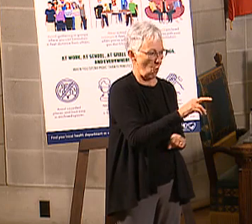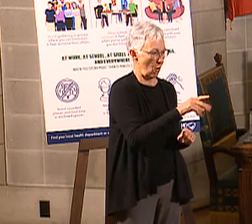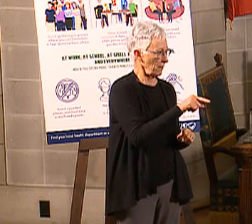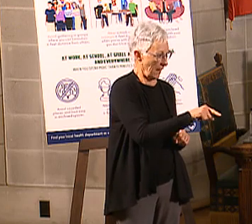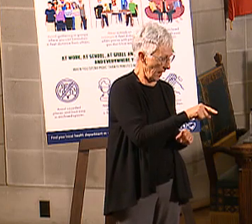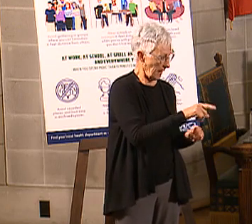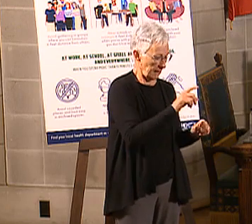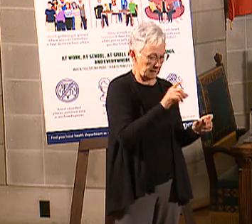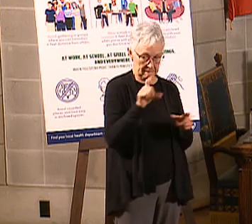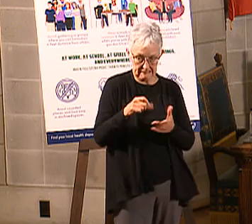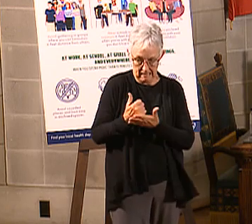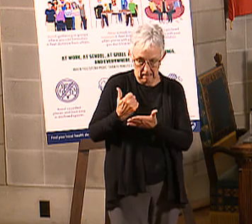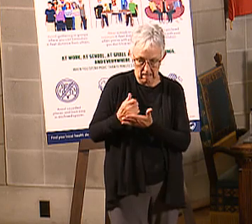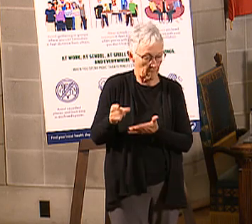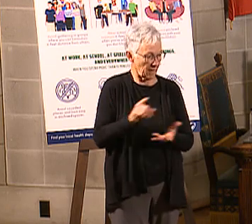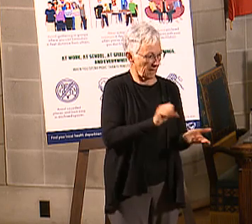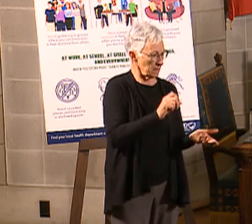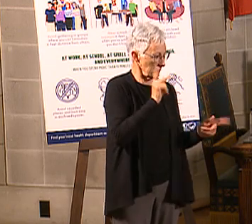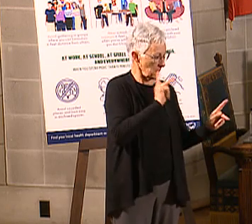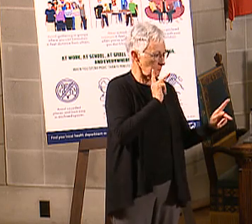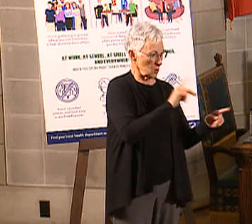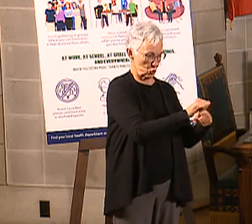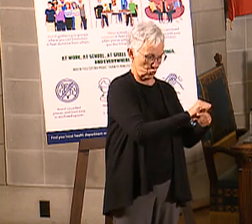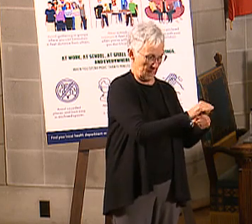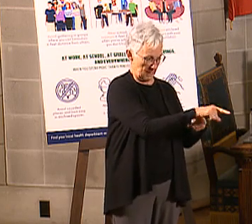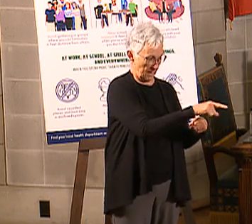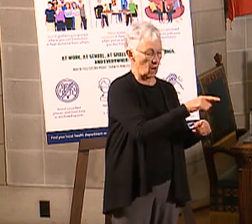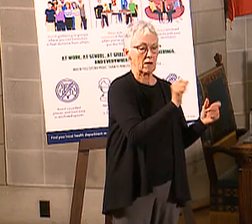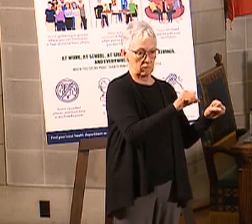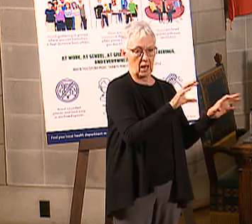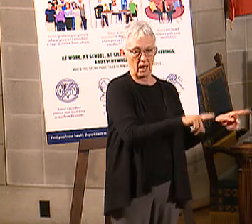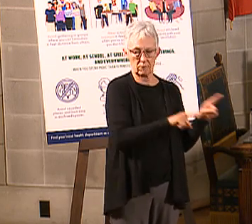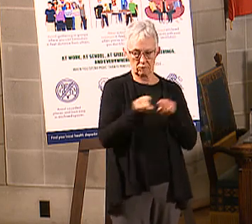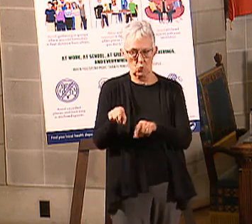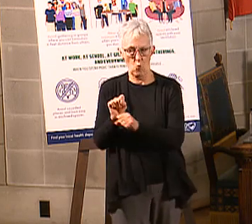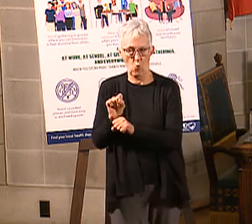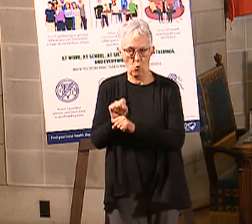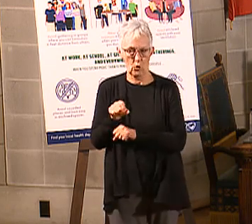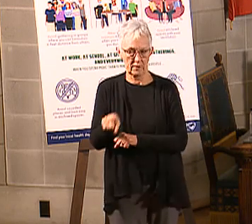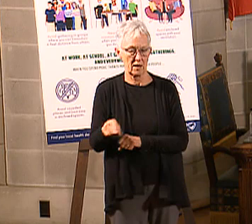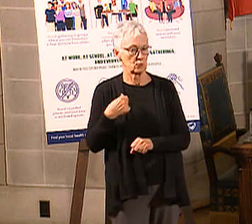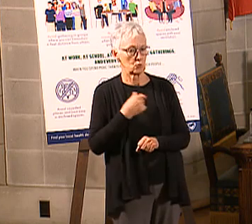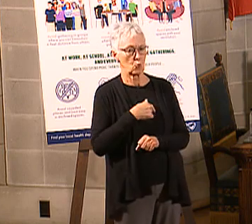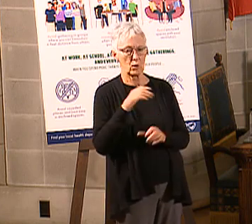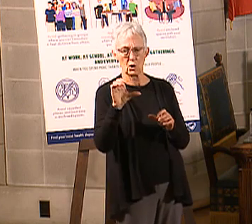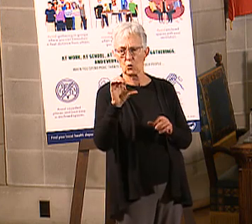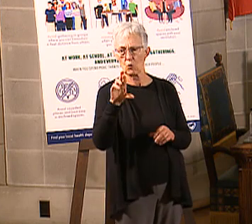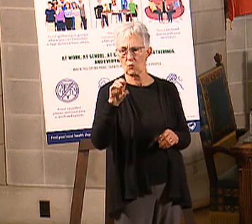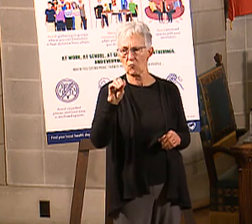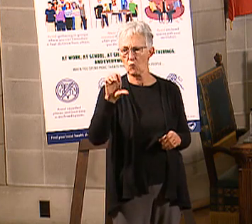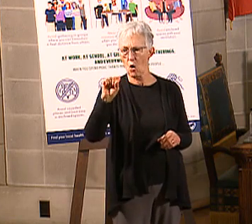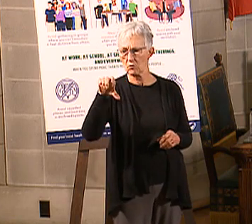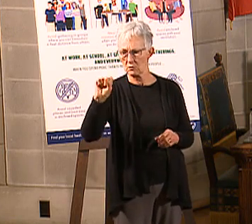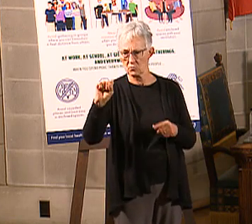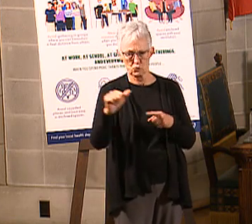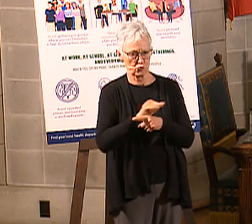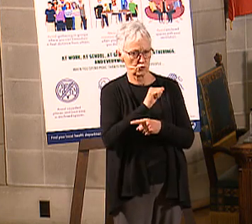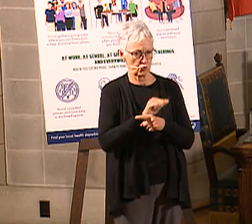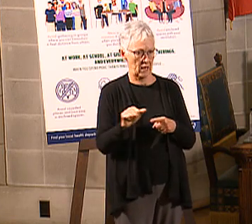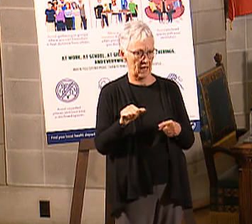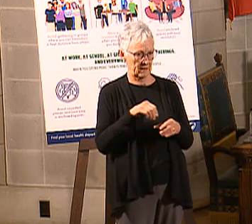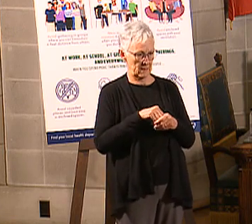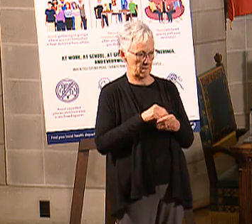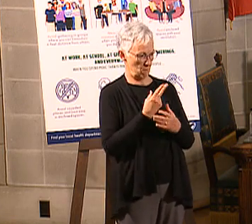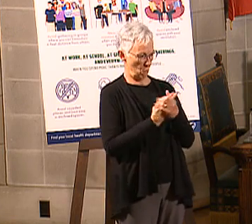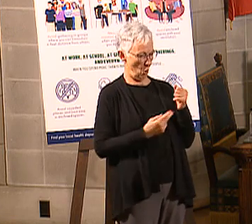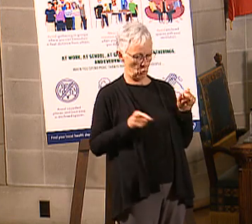in requests or questions or applications, other people can step into the breach and fill it right away so we can continue to